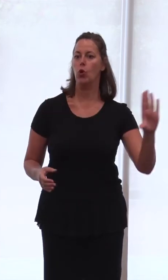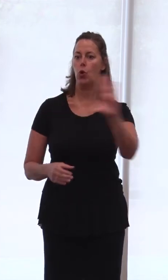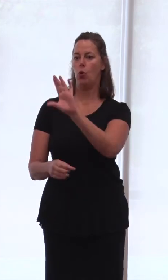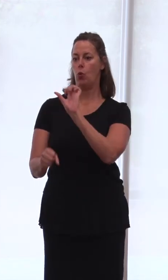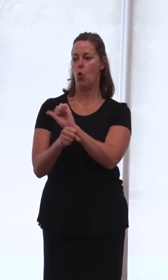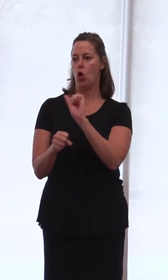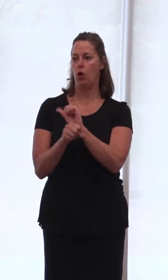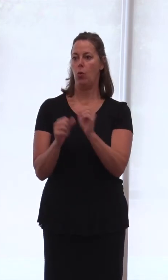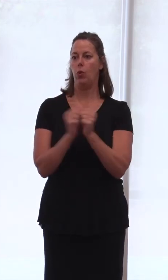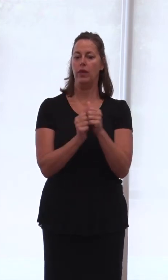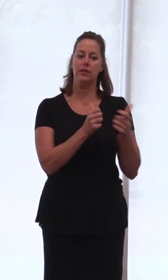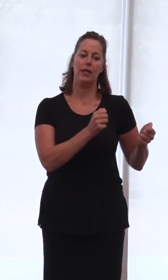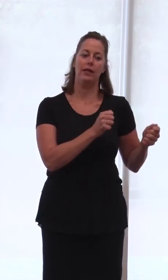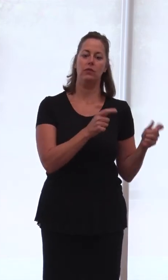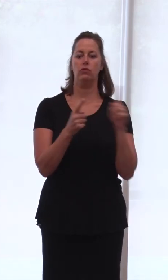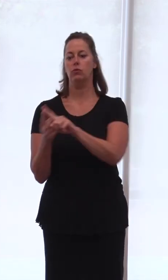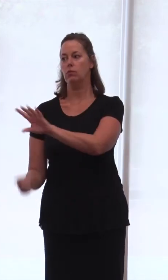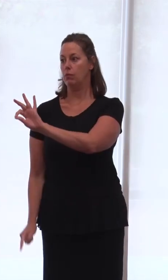you. Thank you.